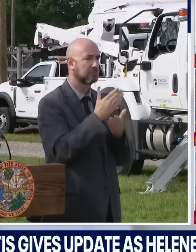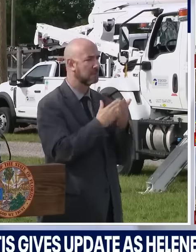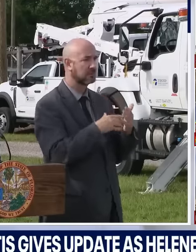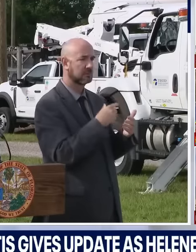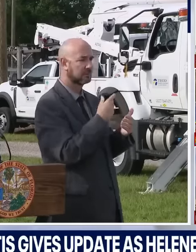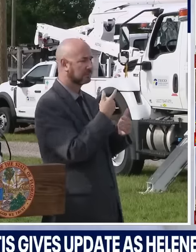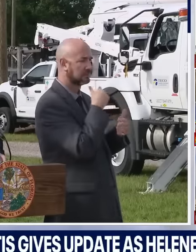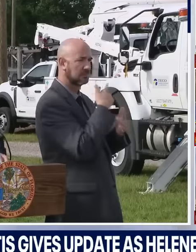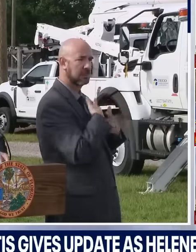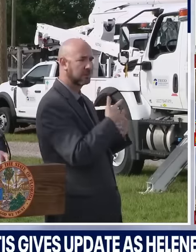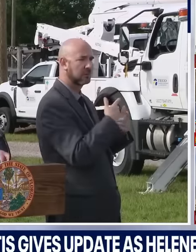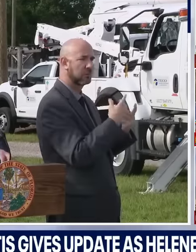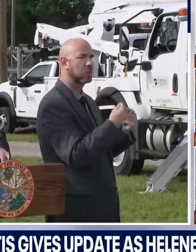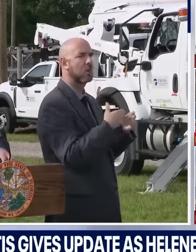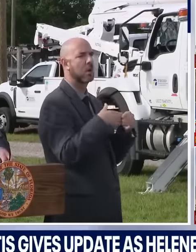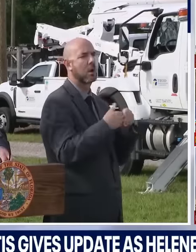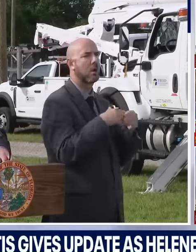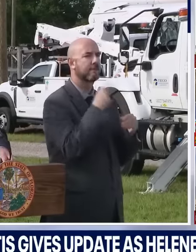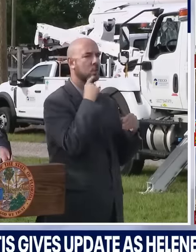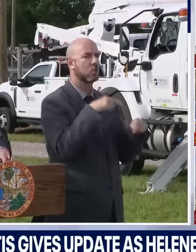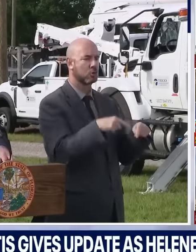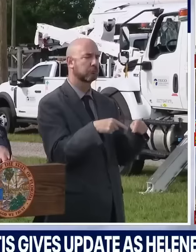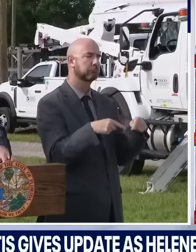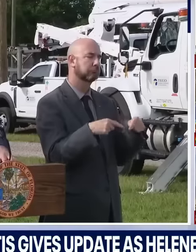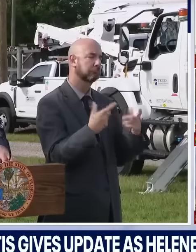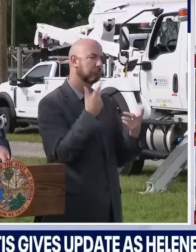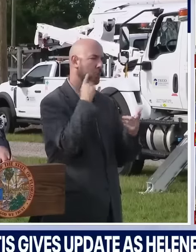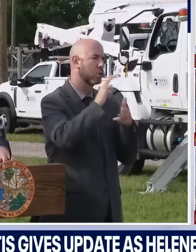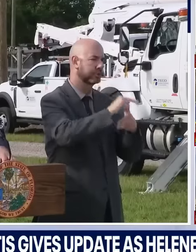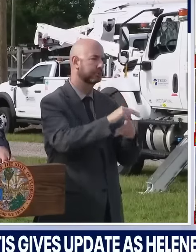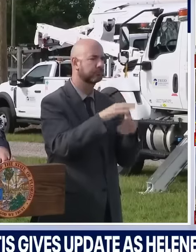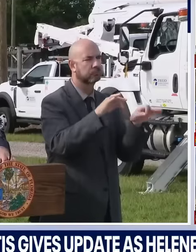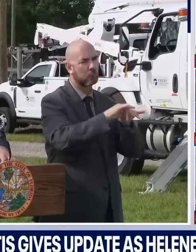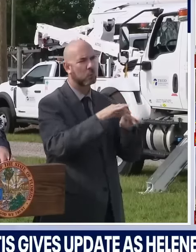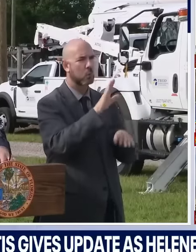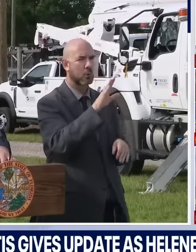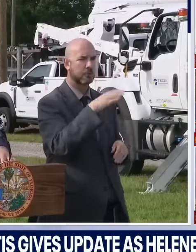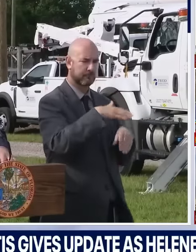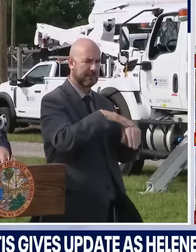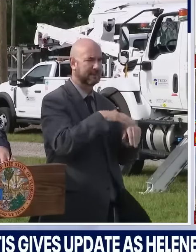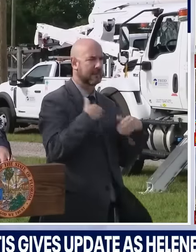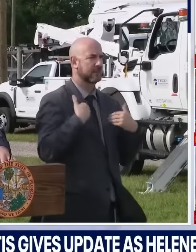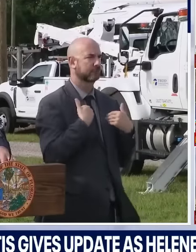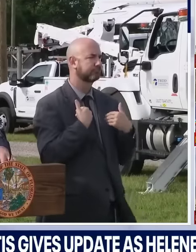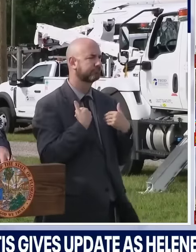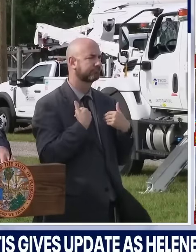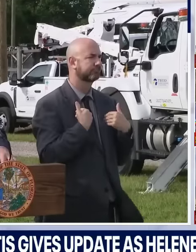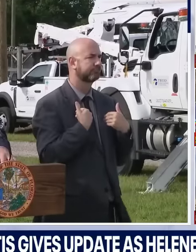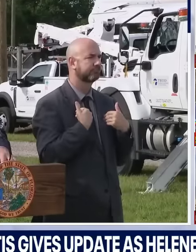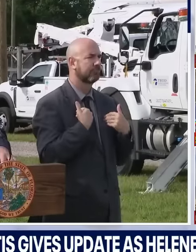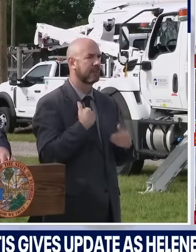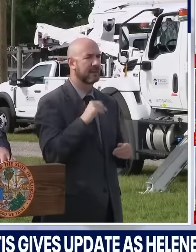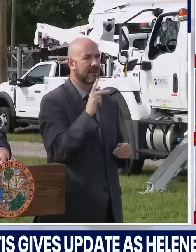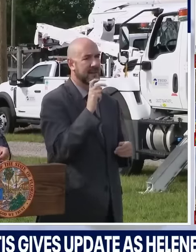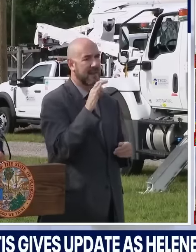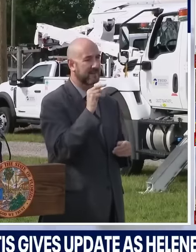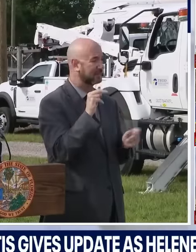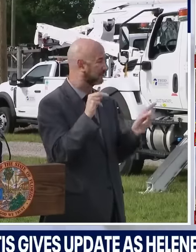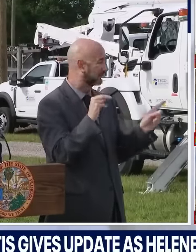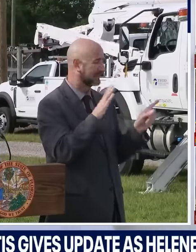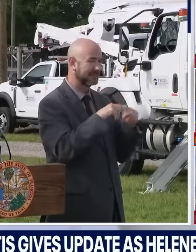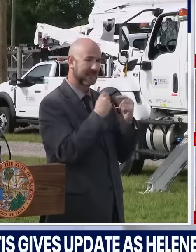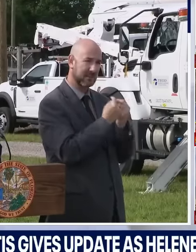make sure you're taking care of your pets. Kevin and his team at my direction have marshaled a significant number of resources.